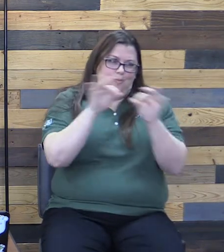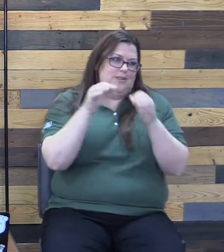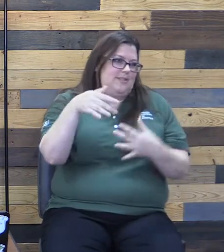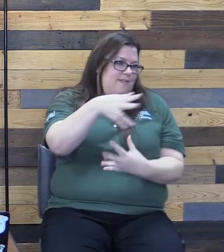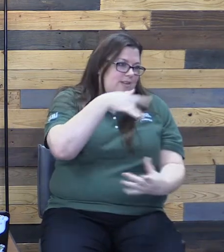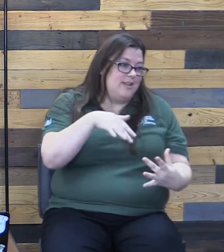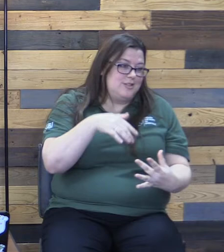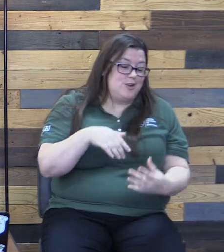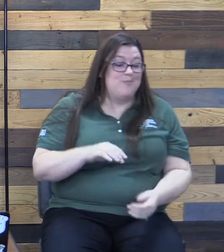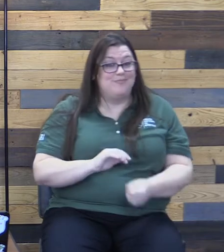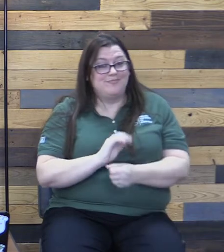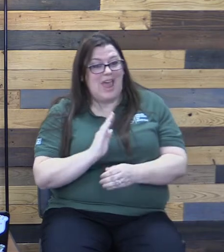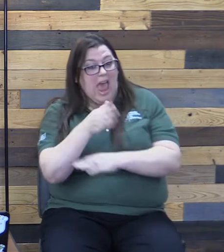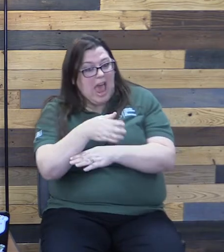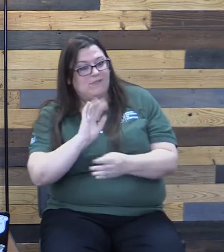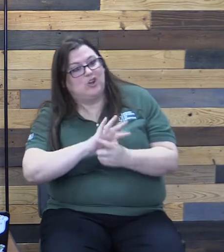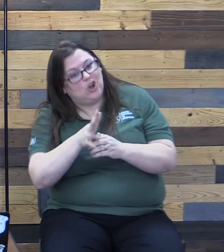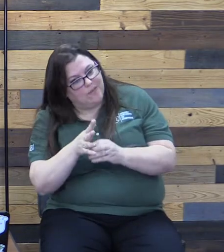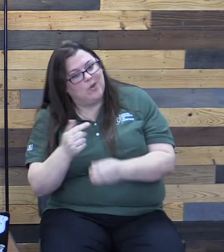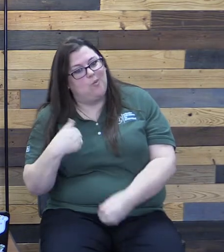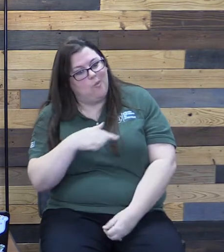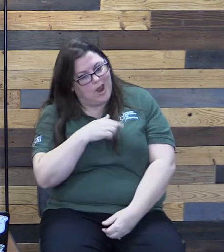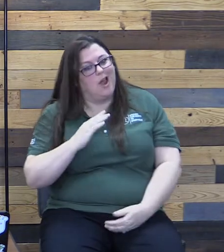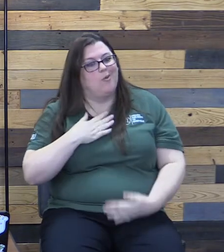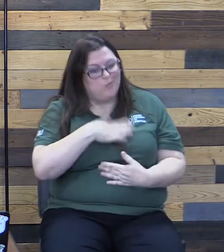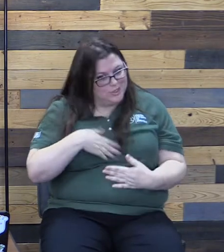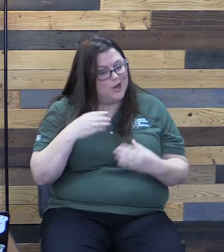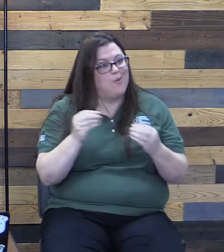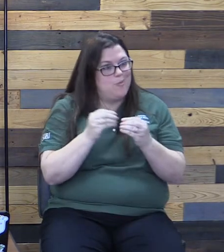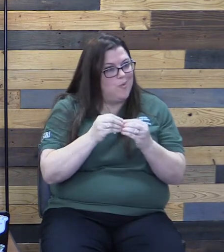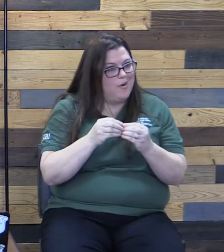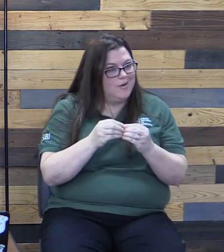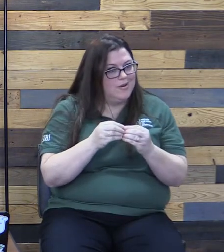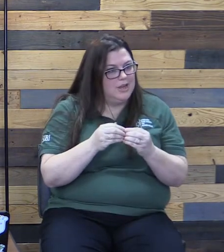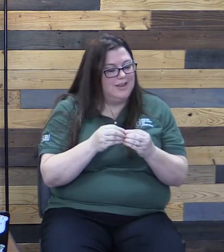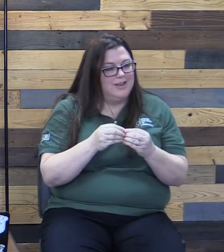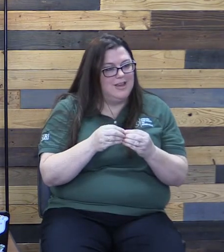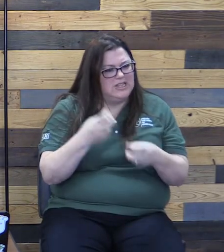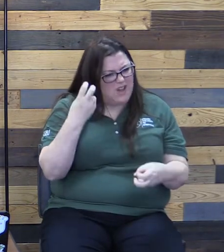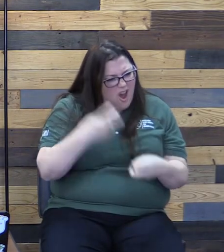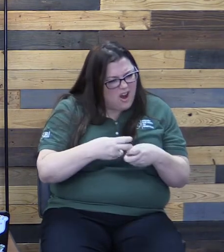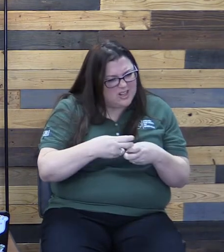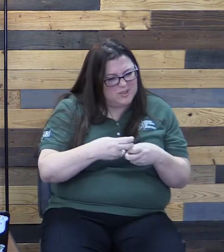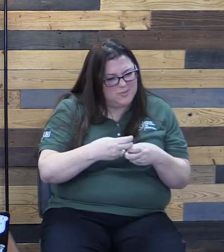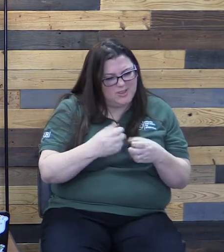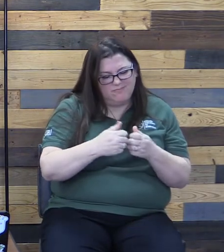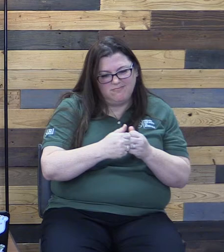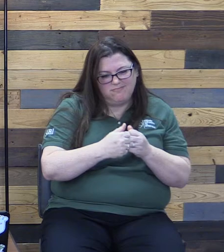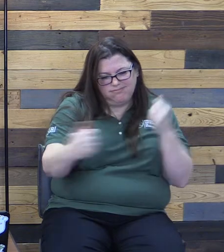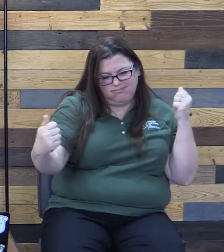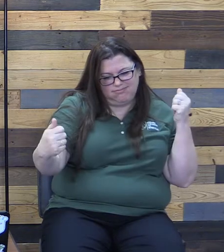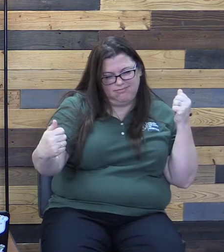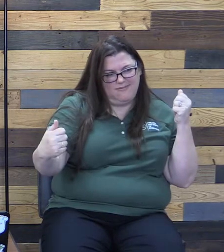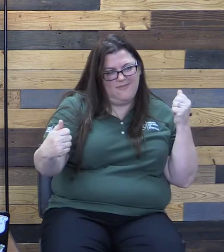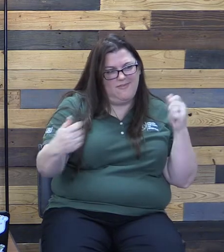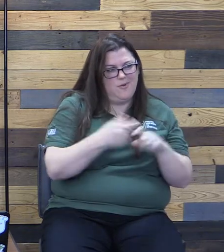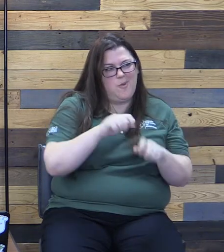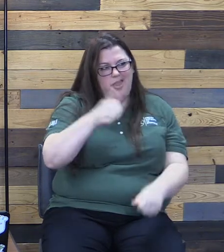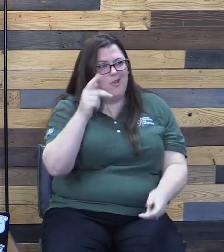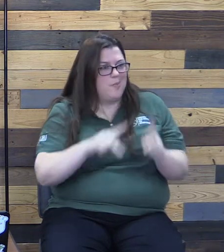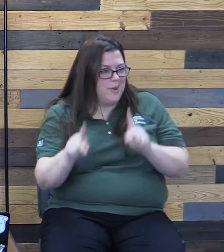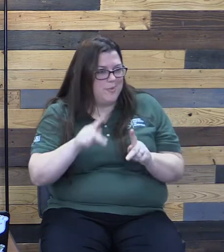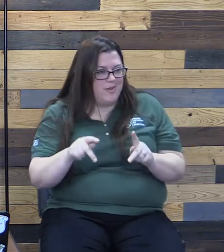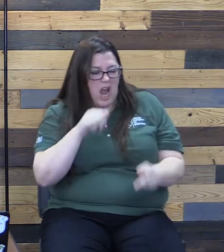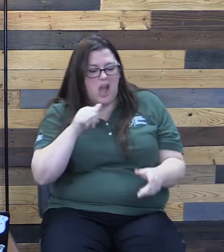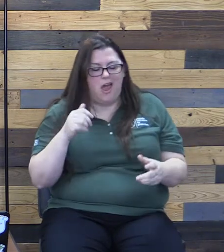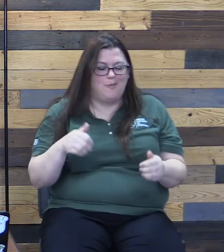we can appreciate it a little bit more obviously, because it's hard to be apart from other people. It's hard to see someone and not be able to give him a hug